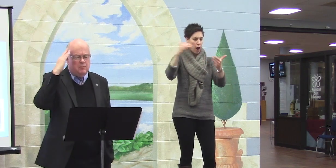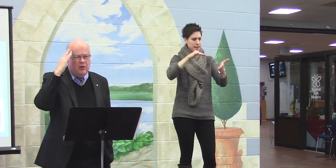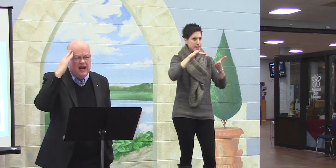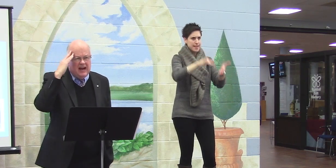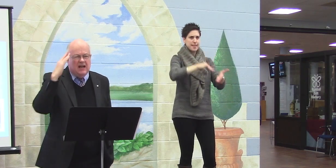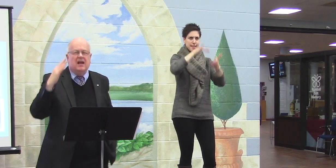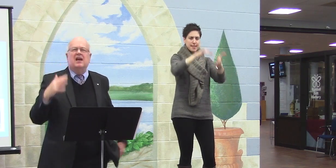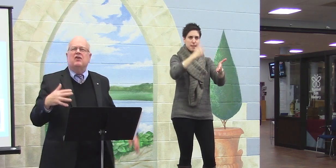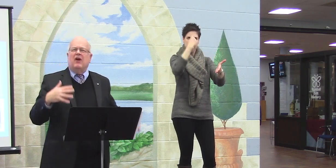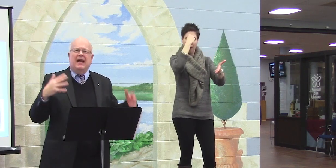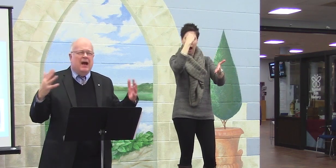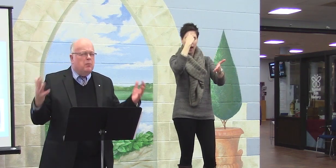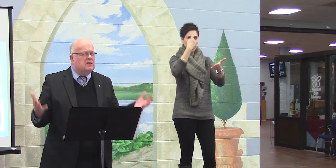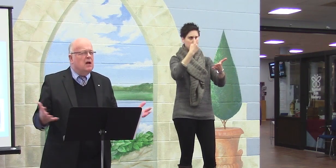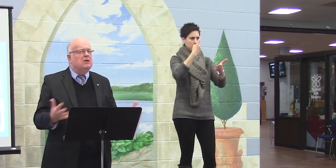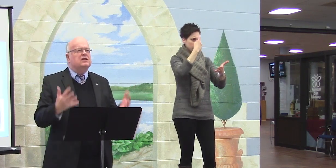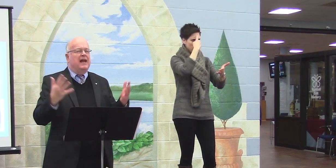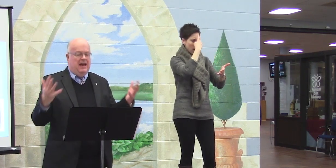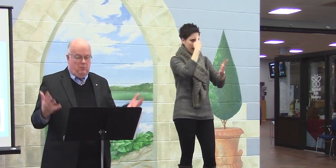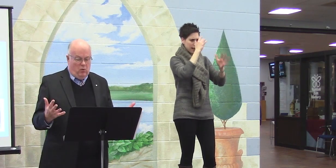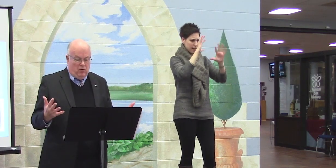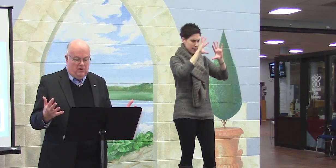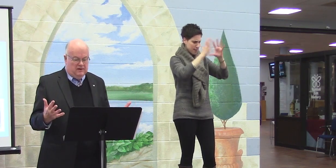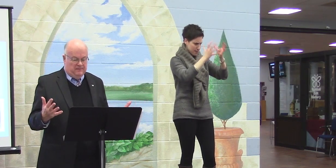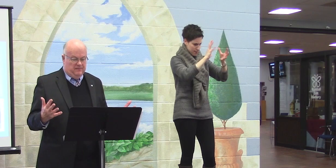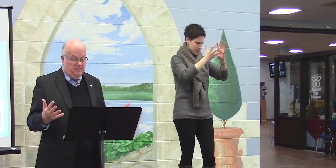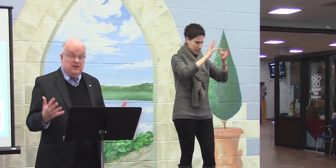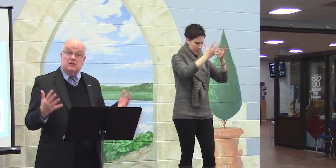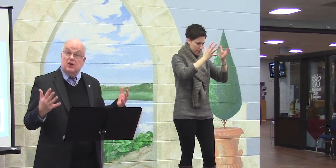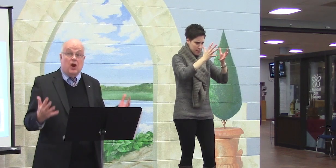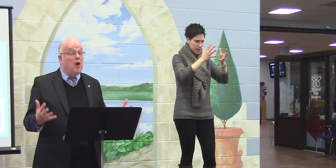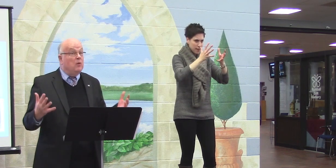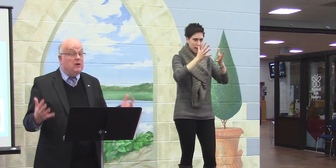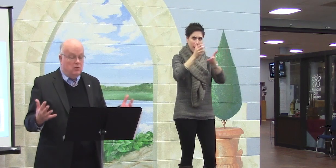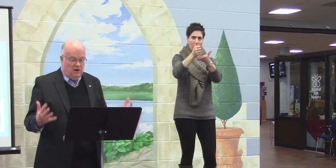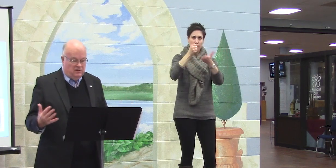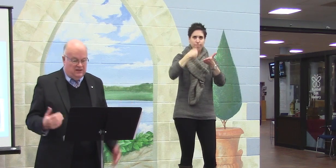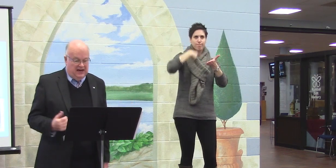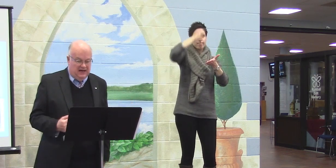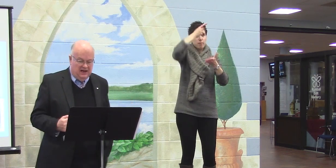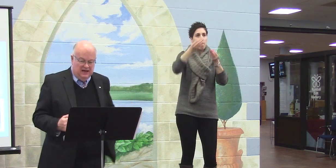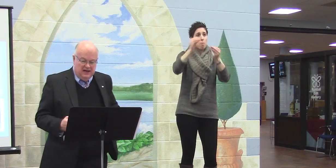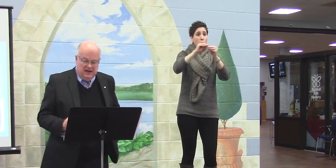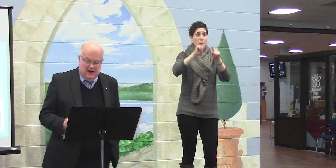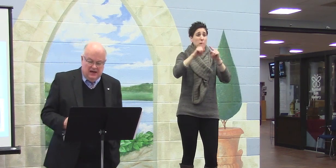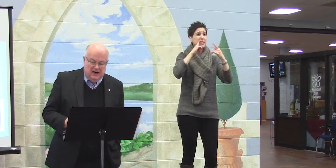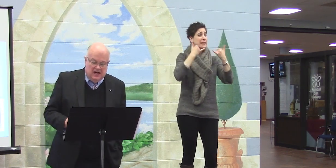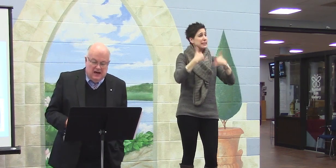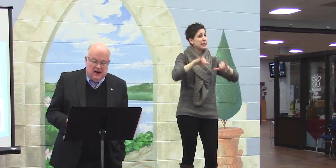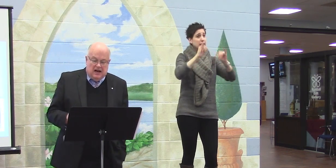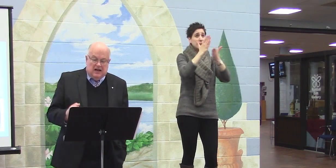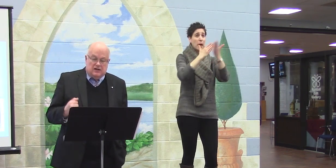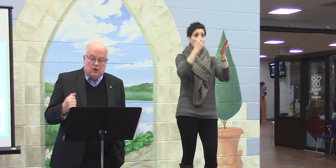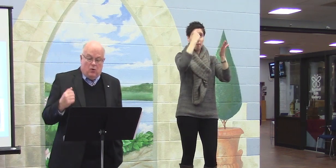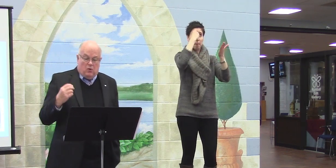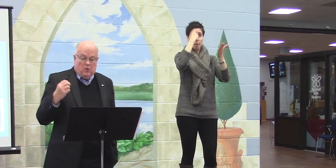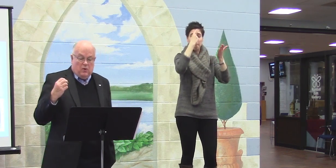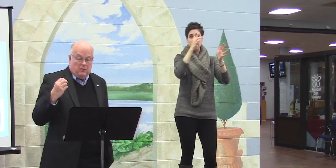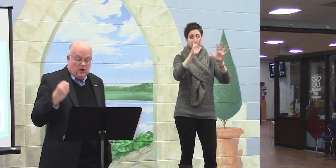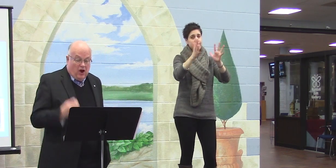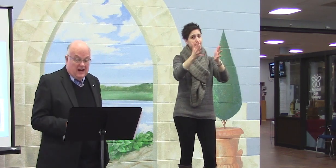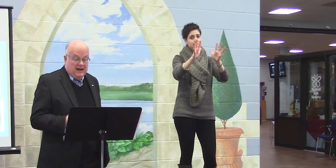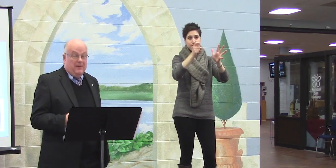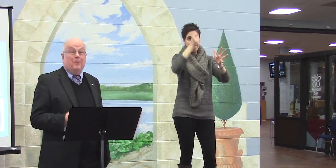studying the brain, trying to help us understand more. But there's a lot we don't understand. So,